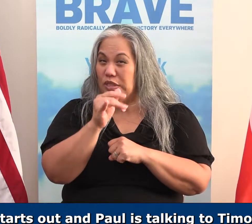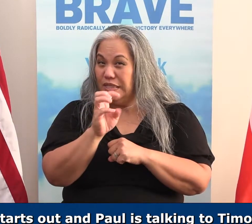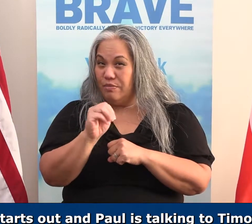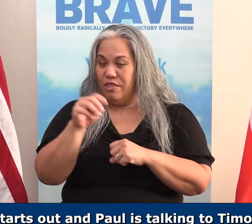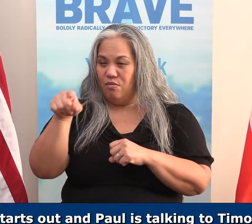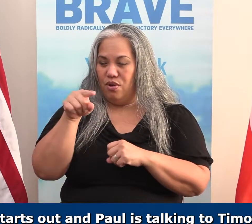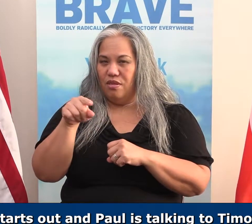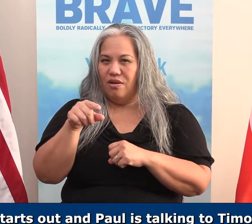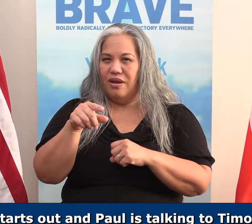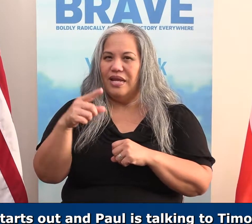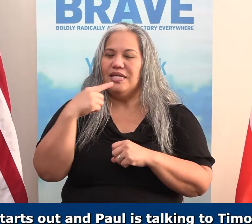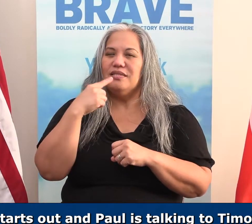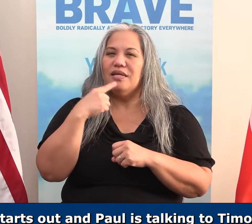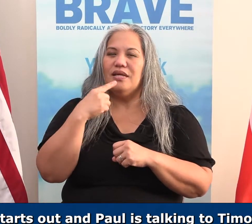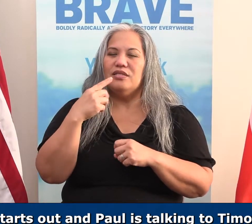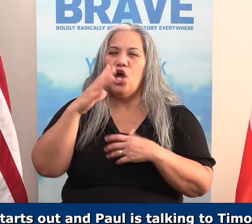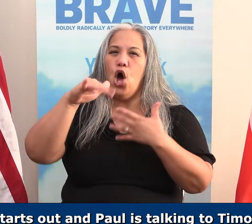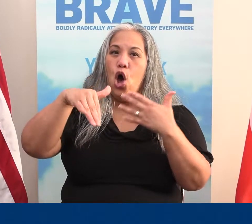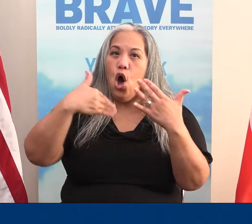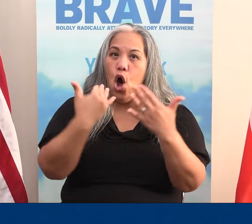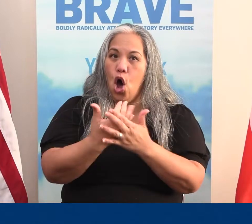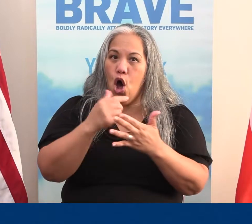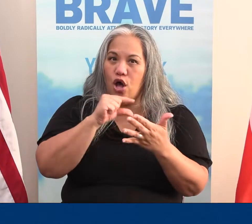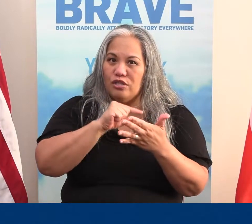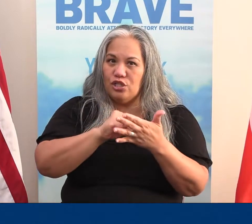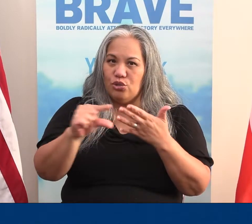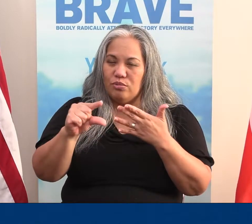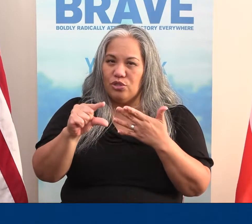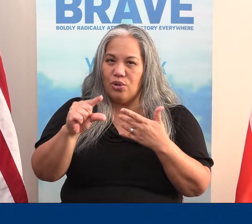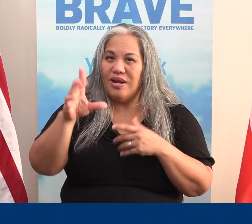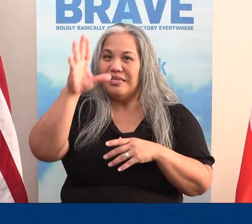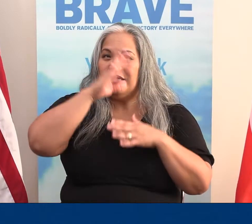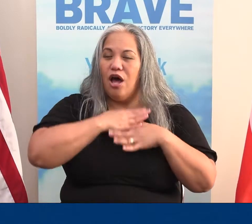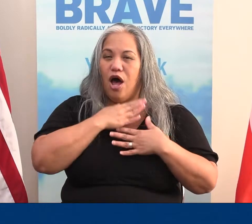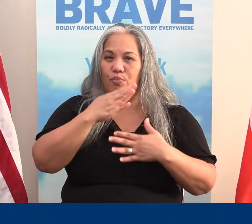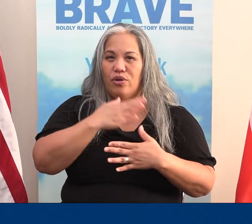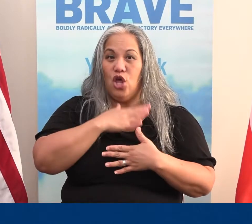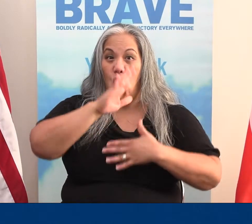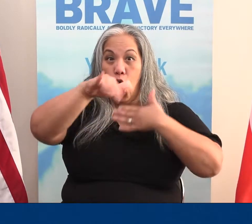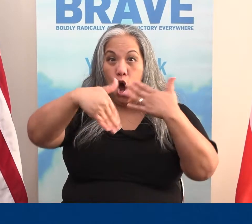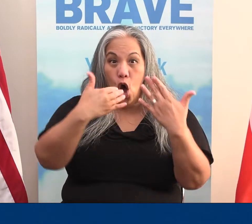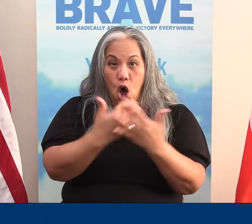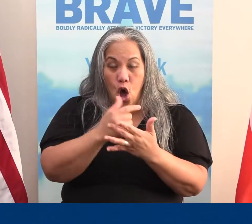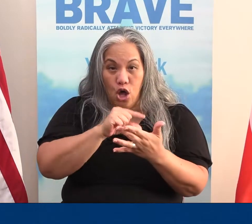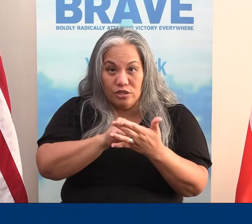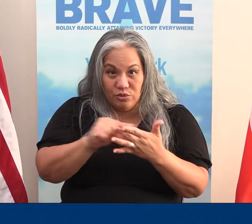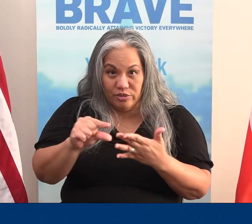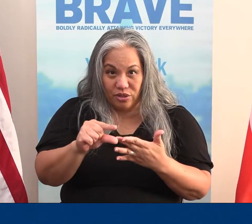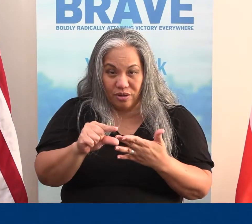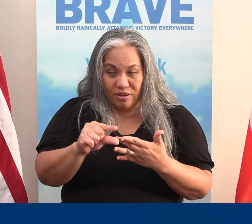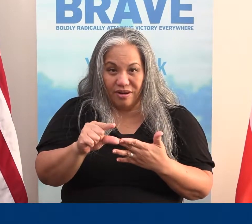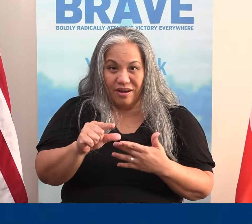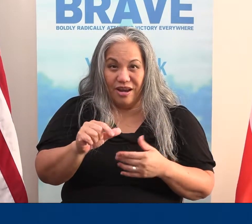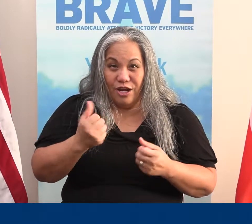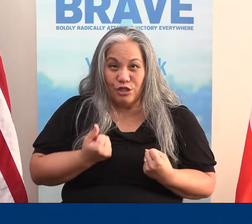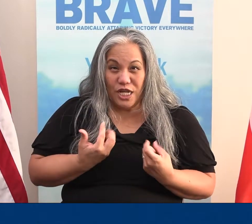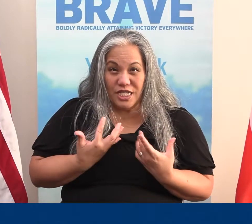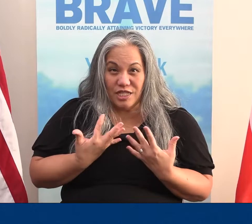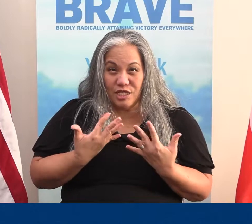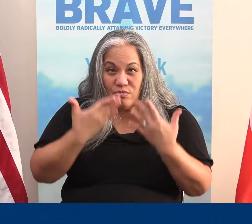right here, and he says, all Scripture is God-breathed. All Scripture is inspired